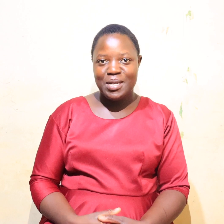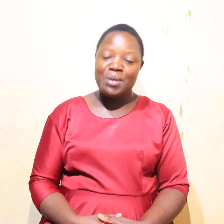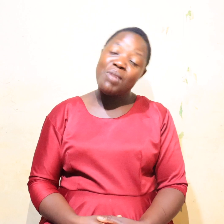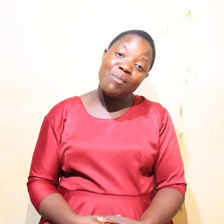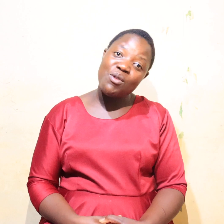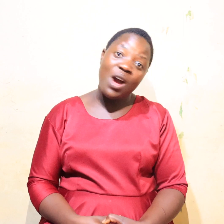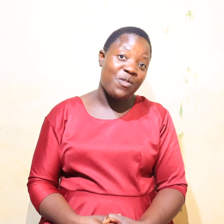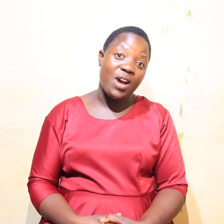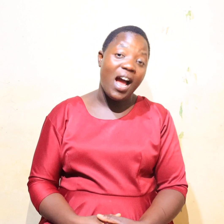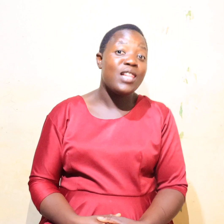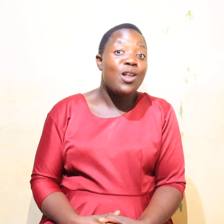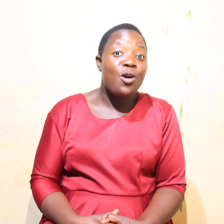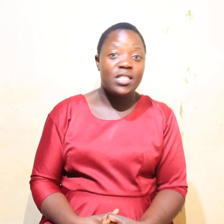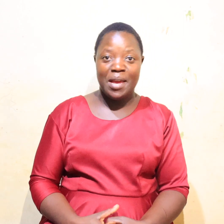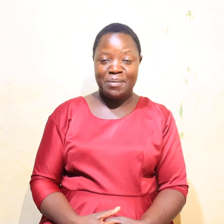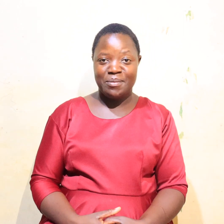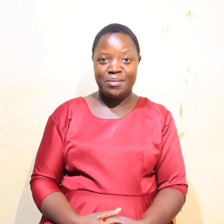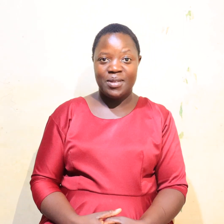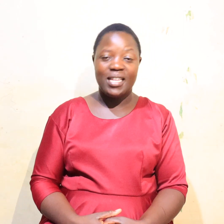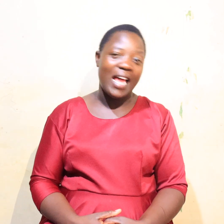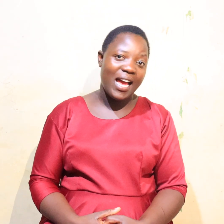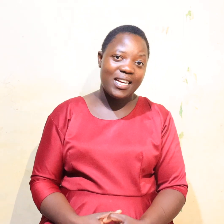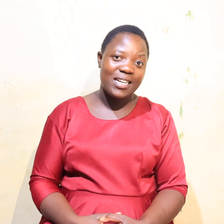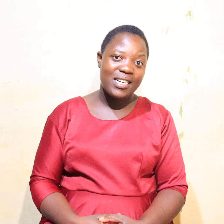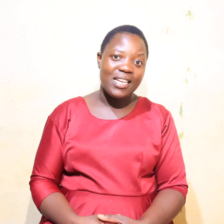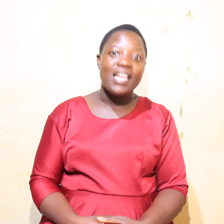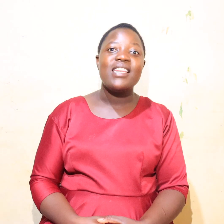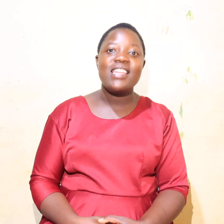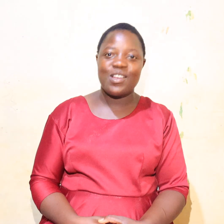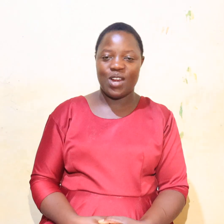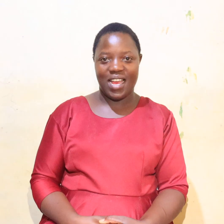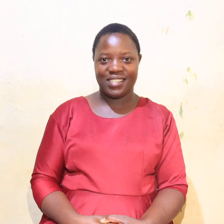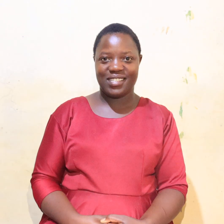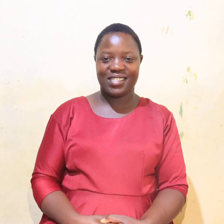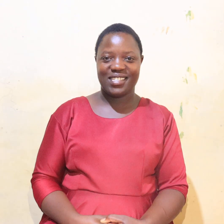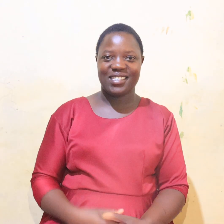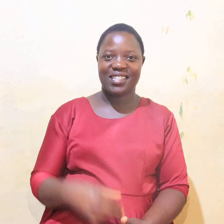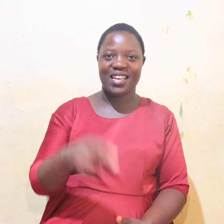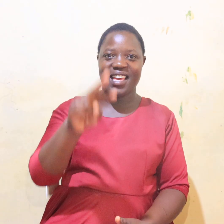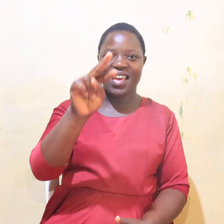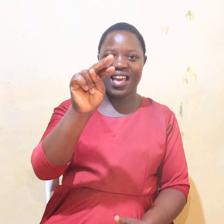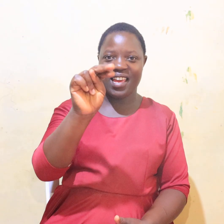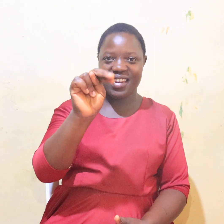Maybe you have a known name like Nicholas. N,